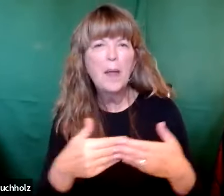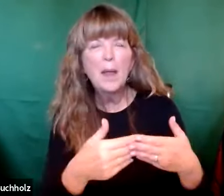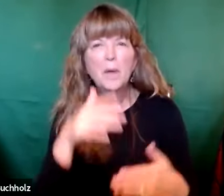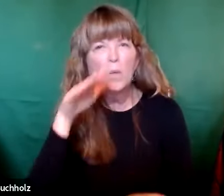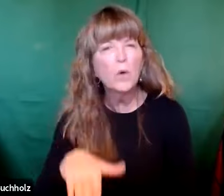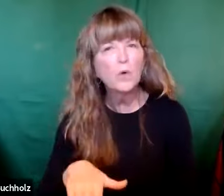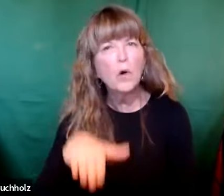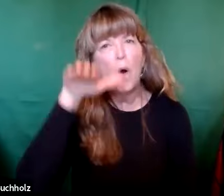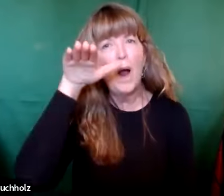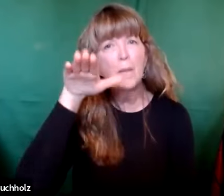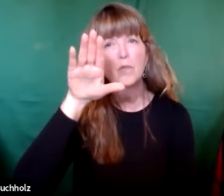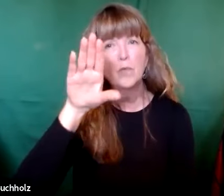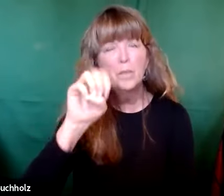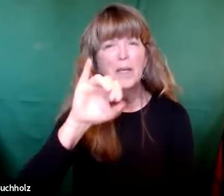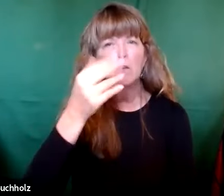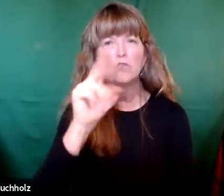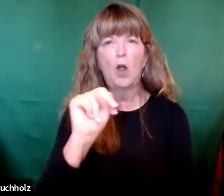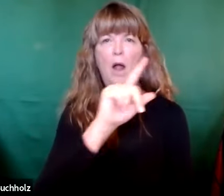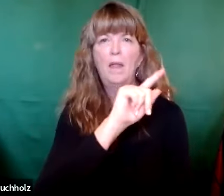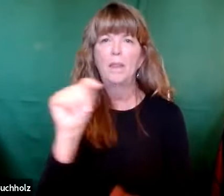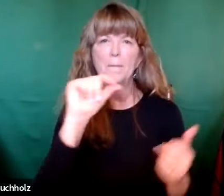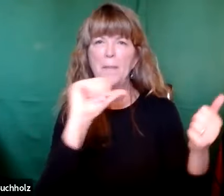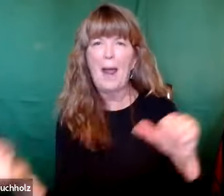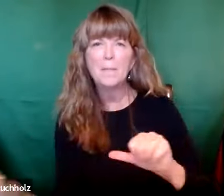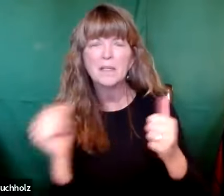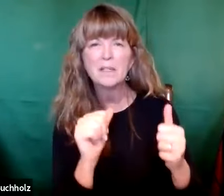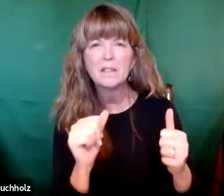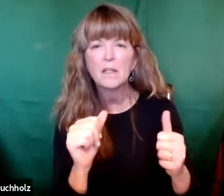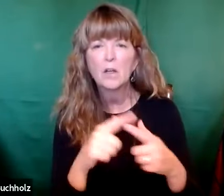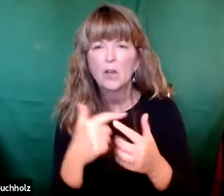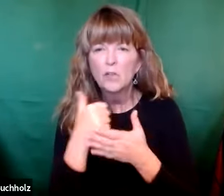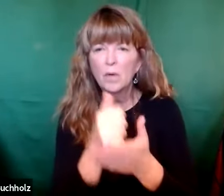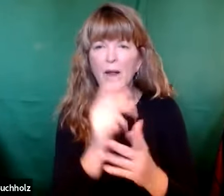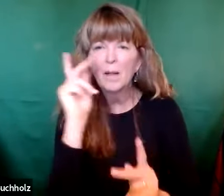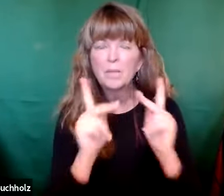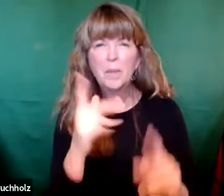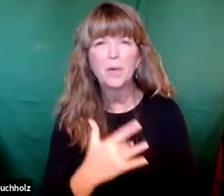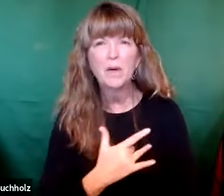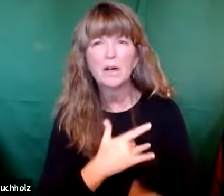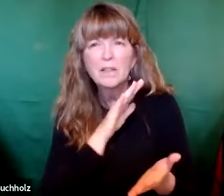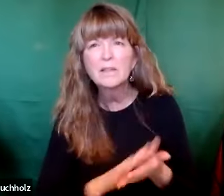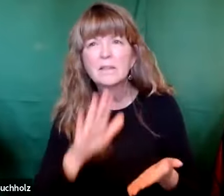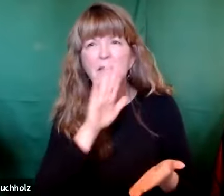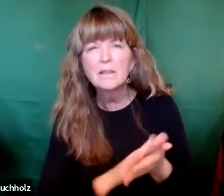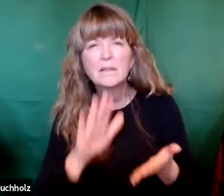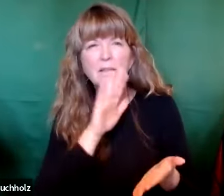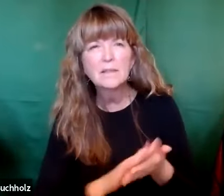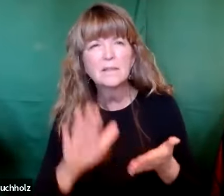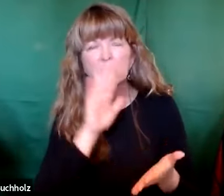didn't understand that this baby would grow to be John the Baptist who would